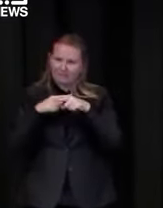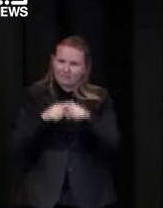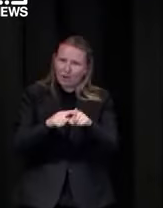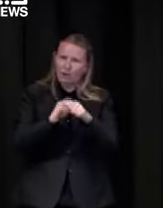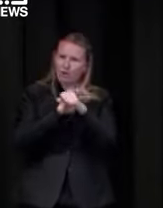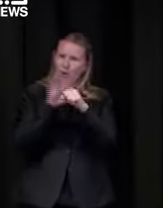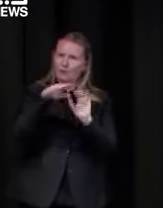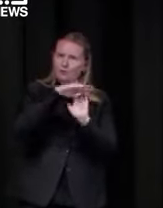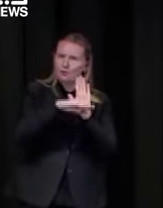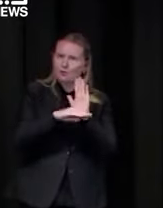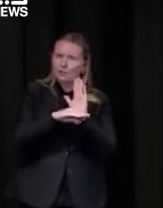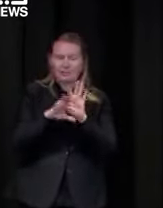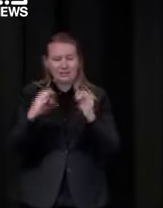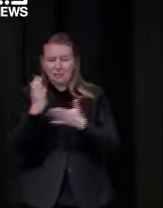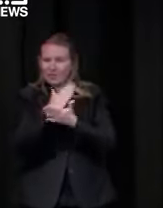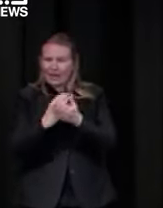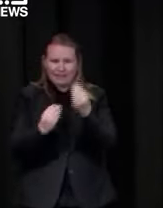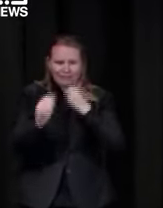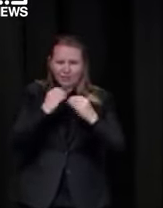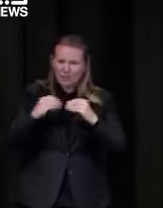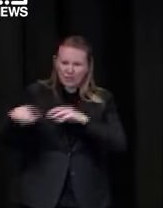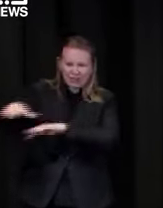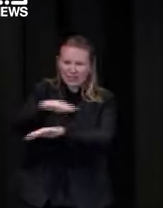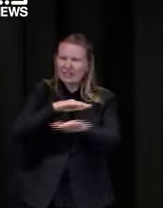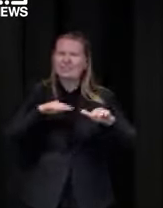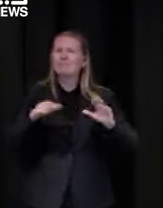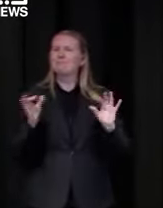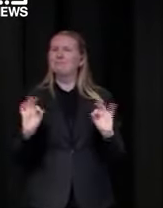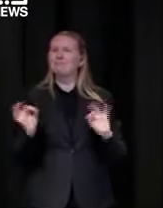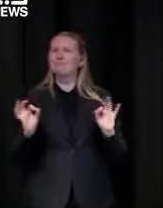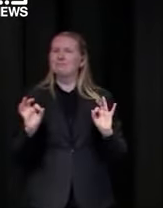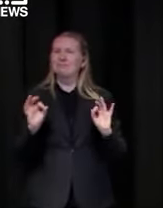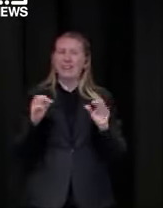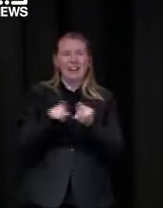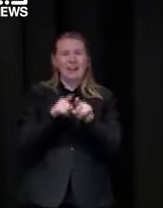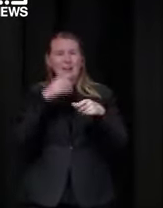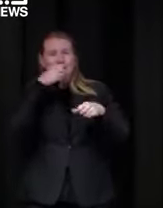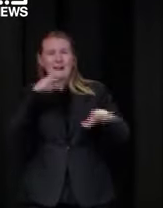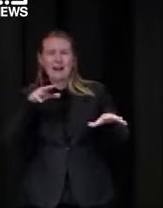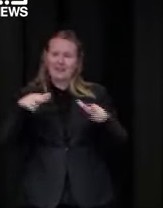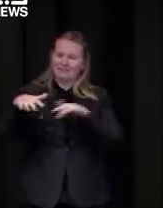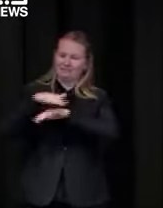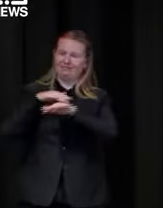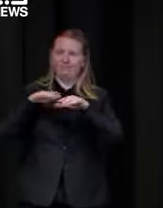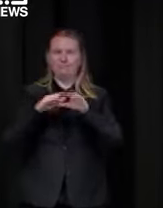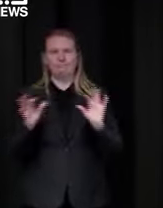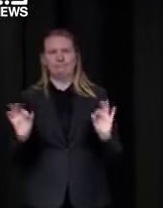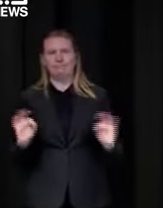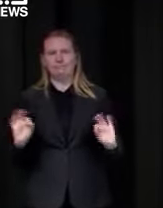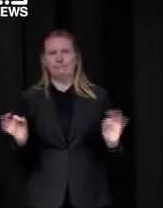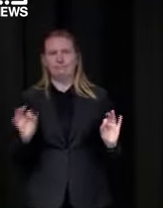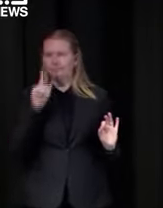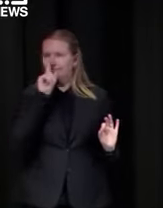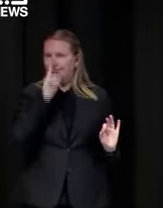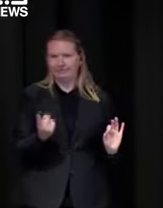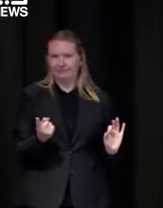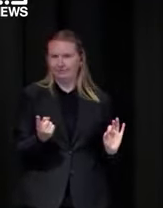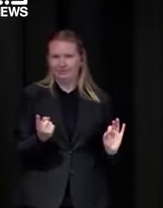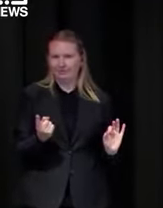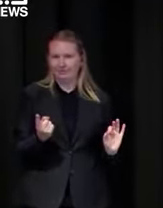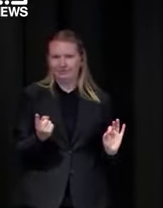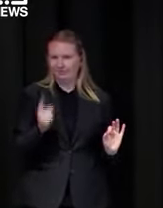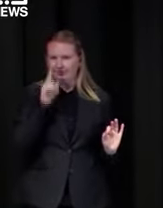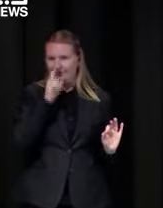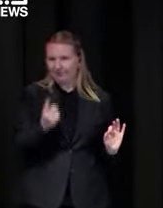food sharings parties gatherings are just not the thing we can afford to do at the moment and not when in a workplace of 14 people 10 walk away from that